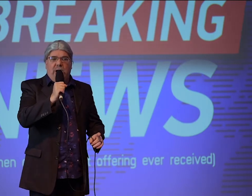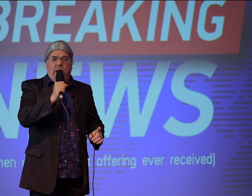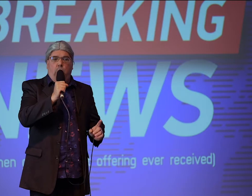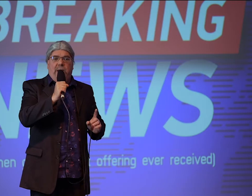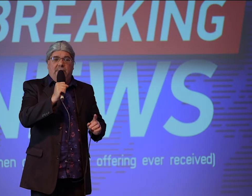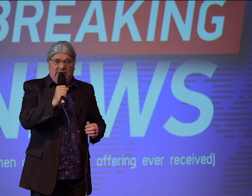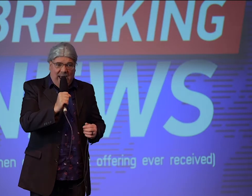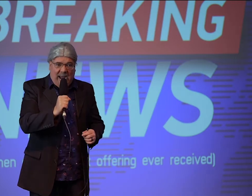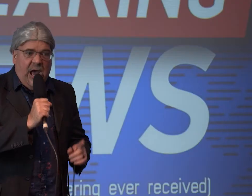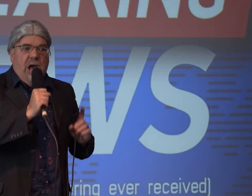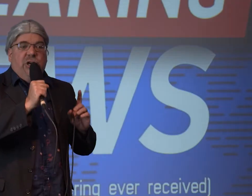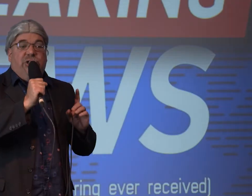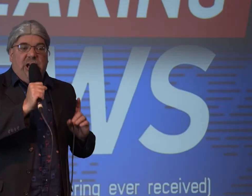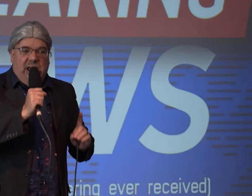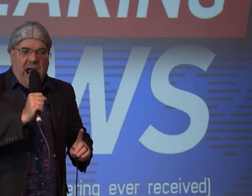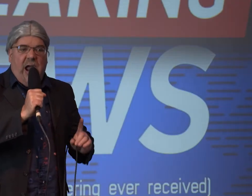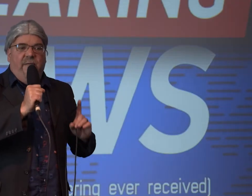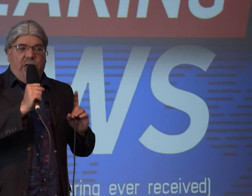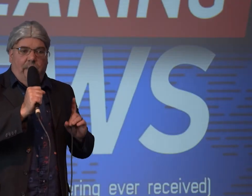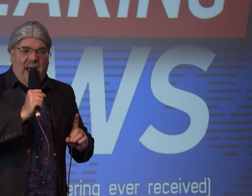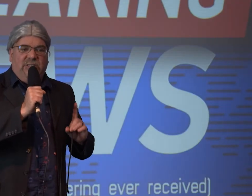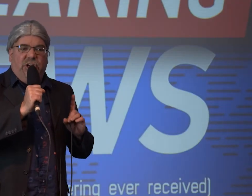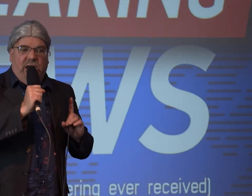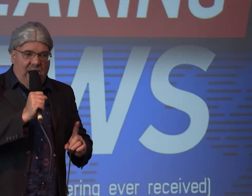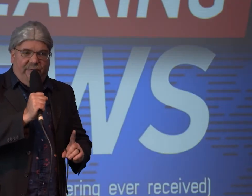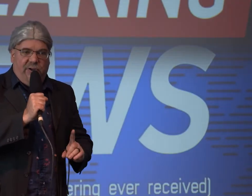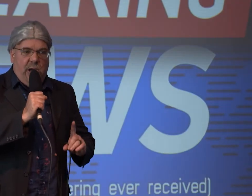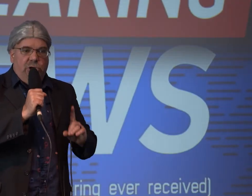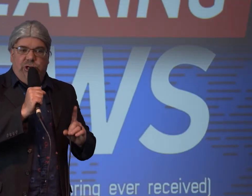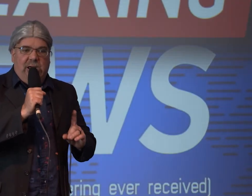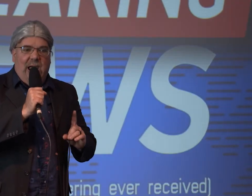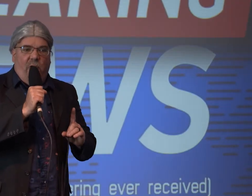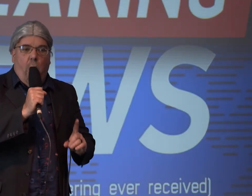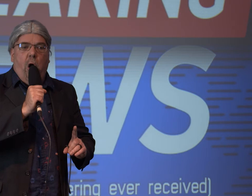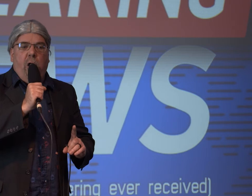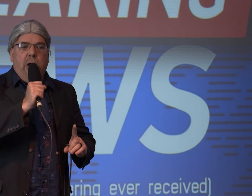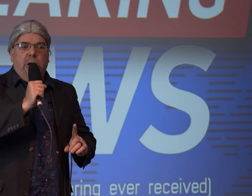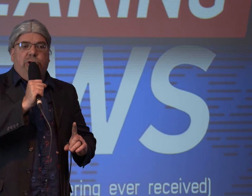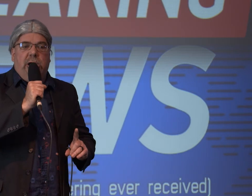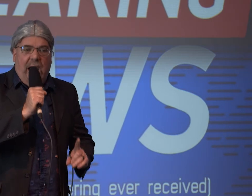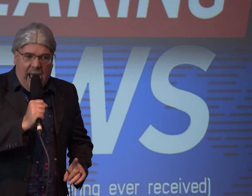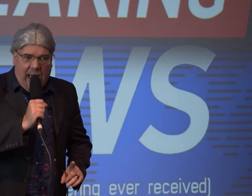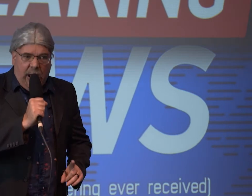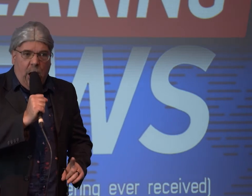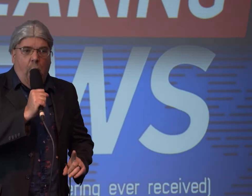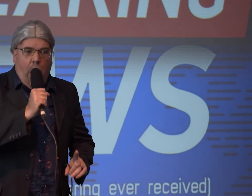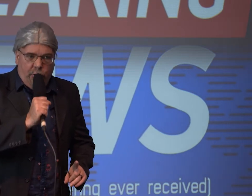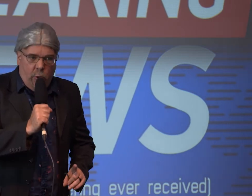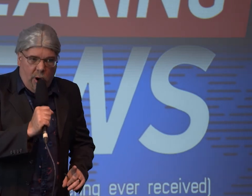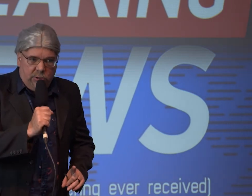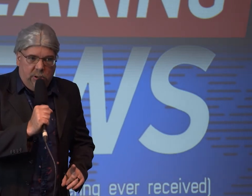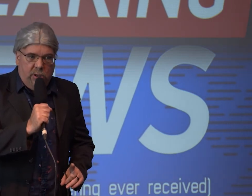Bonnie Chang heard him say she gave the best gift she gave all she had